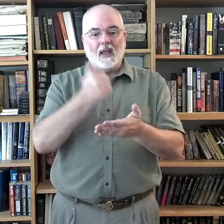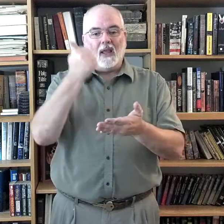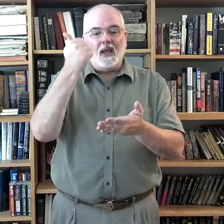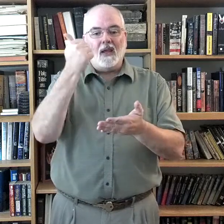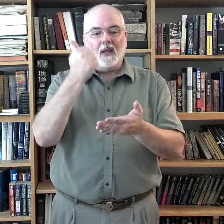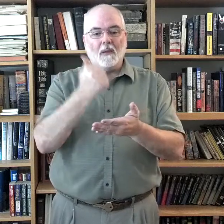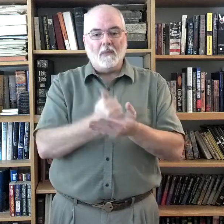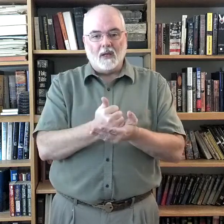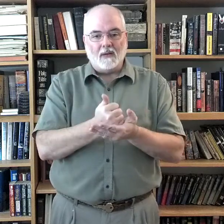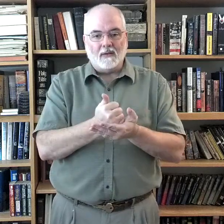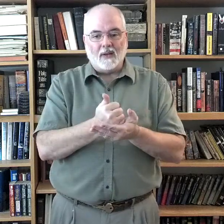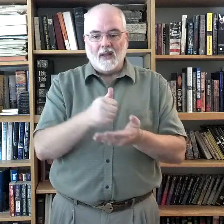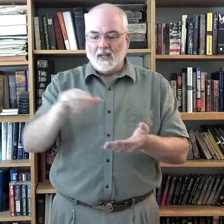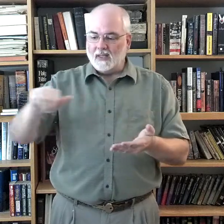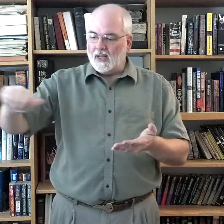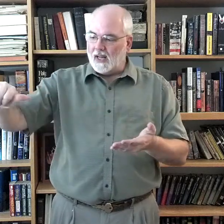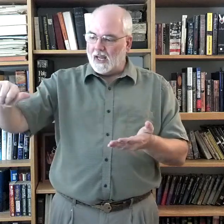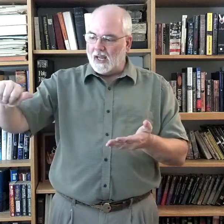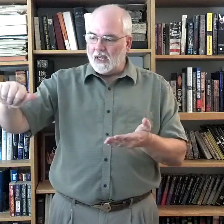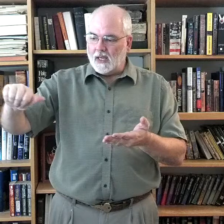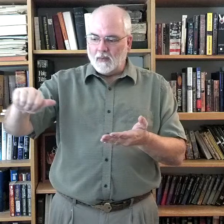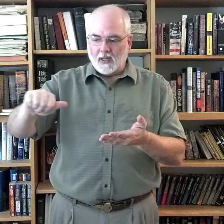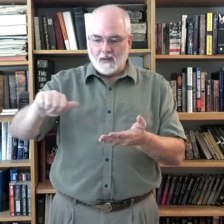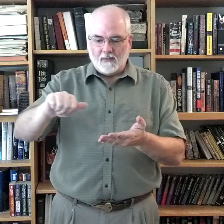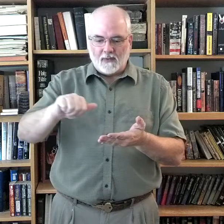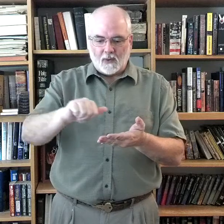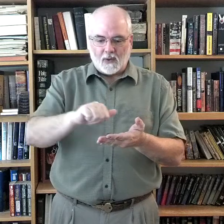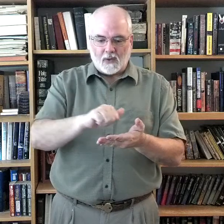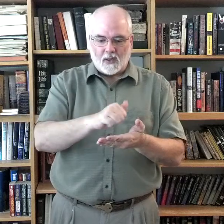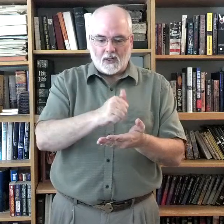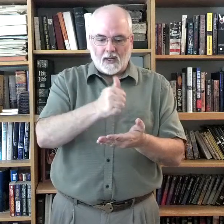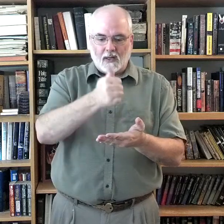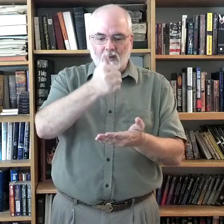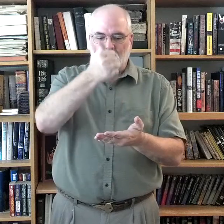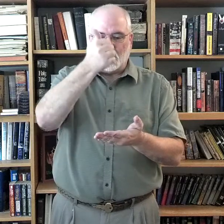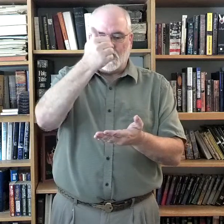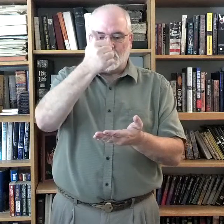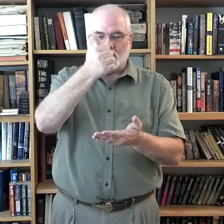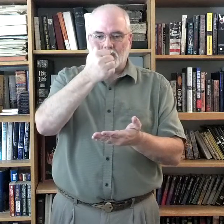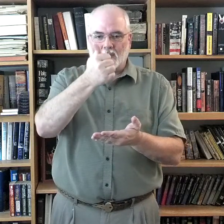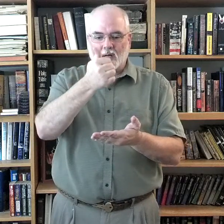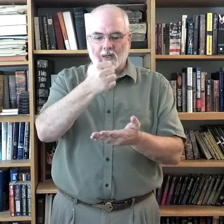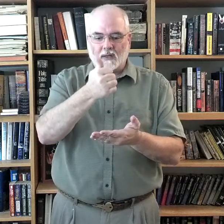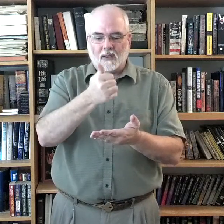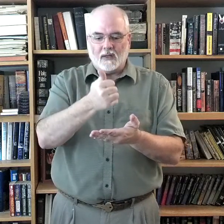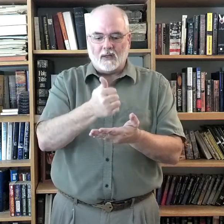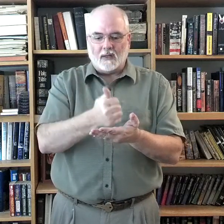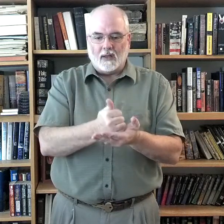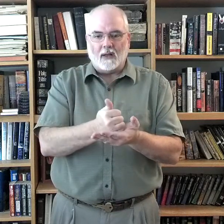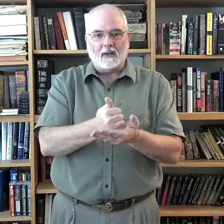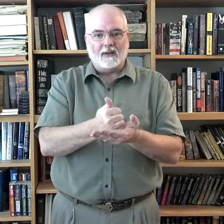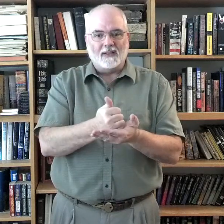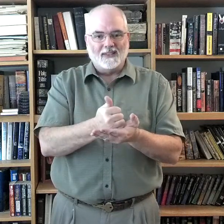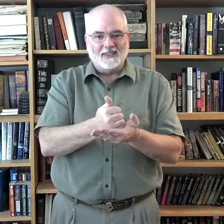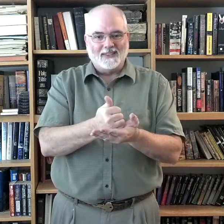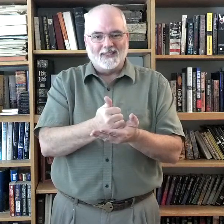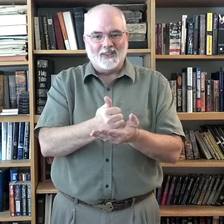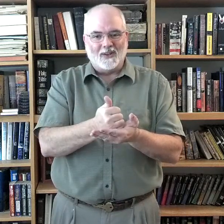Amen. To A coming in for a landing. Put on the retro rockets and then land. Alright?